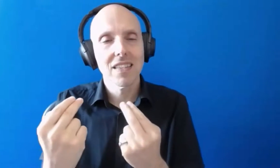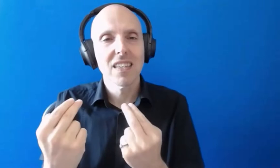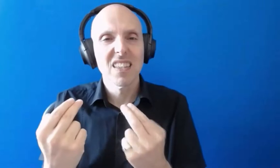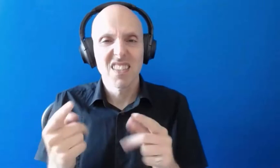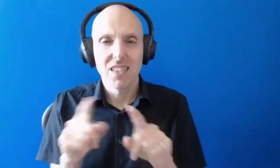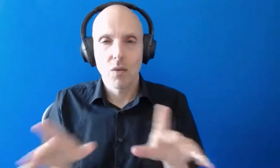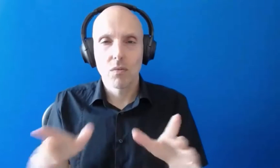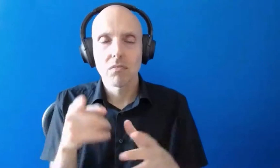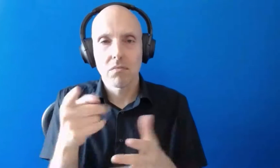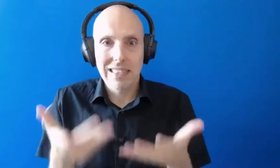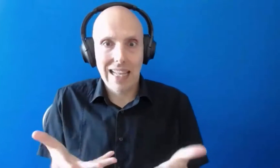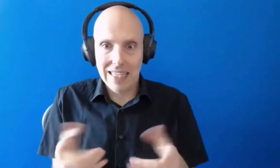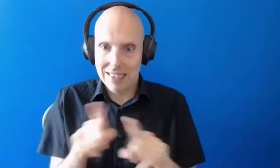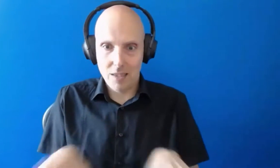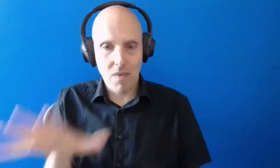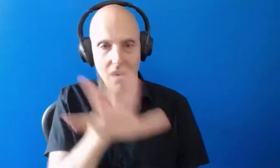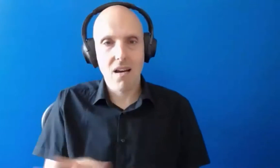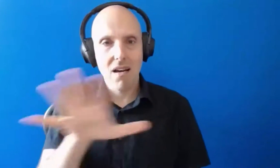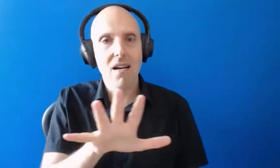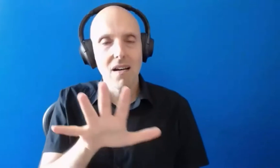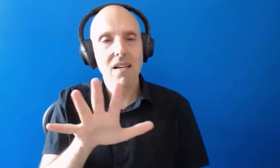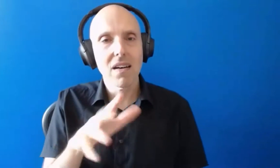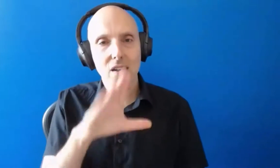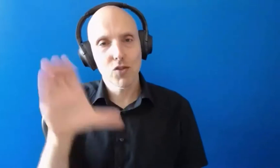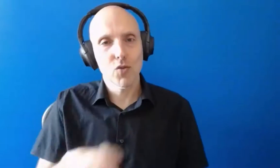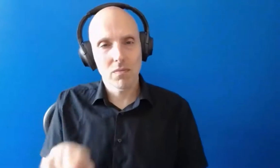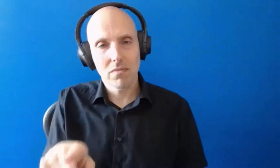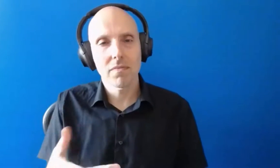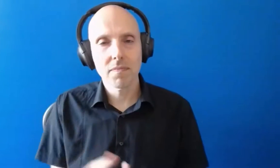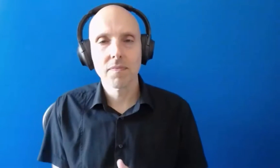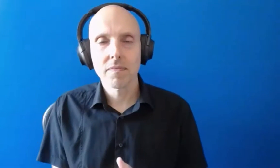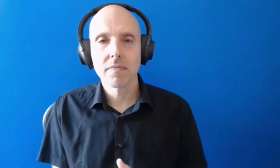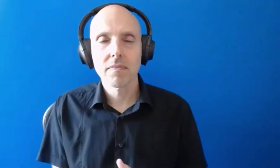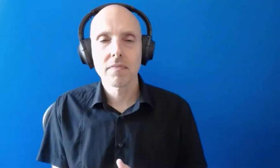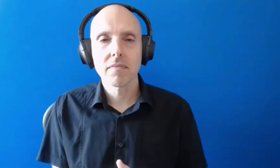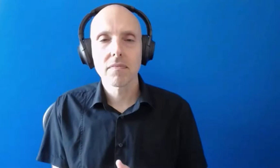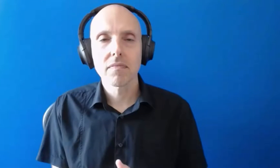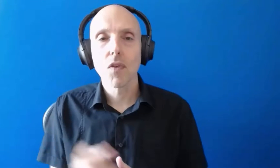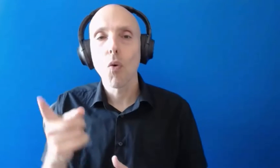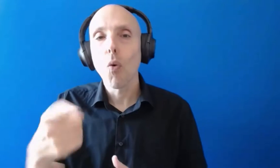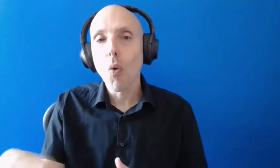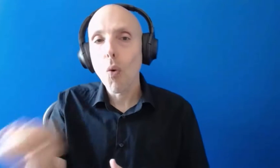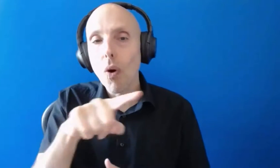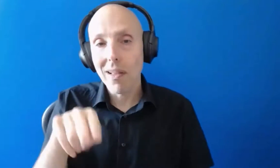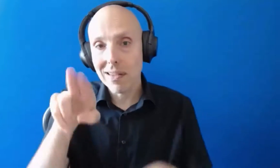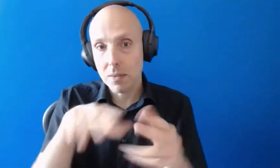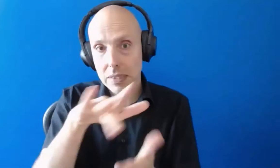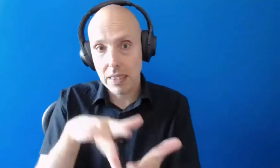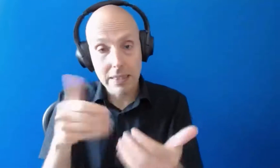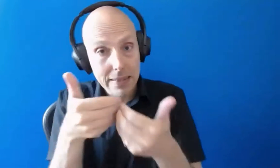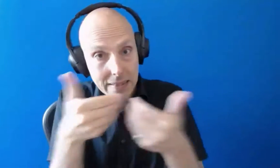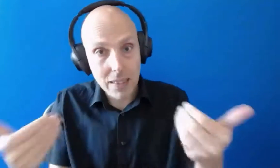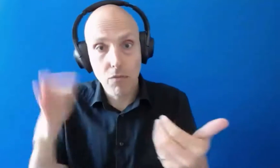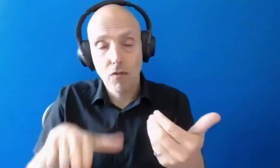using today all of the needs assessment centers are um companies which are totally separate to student loans